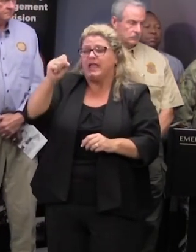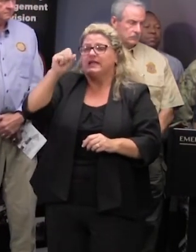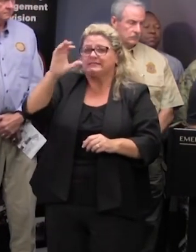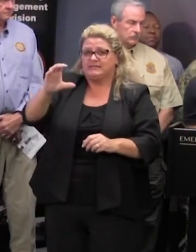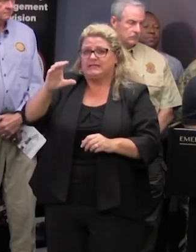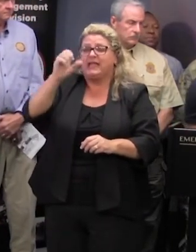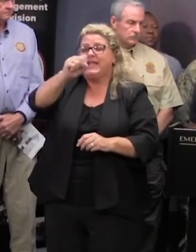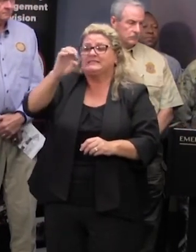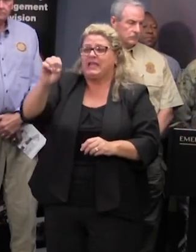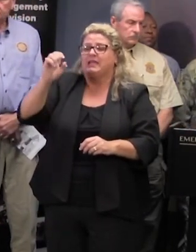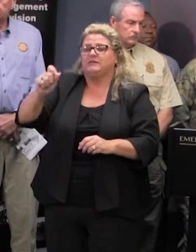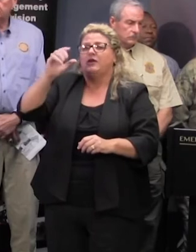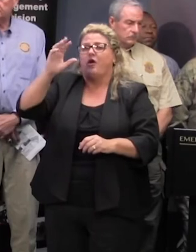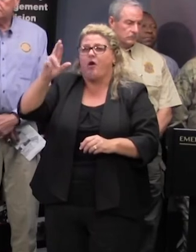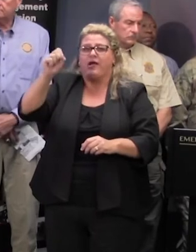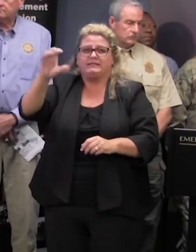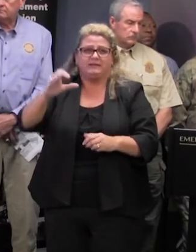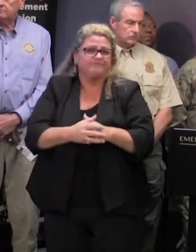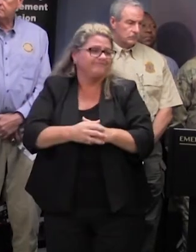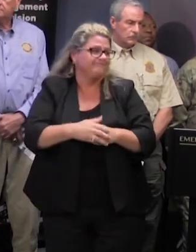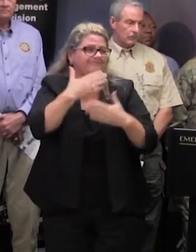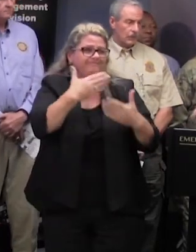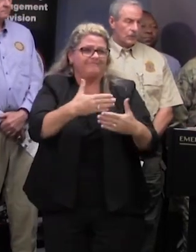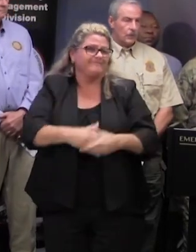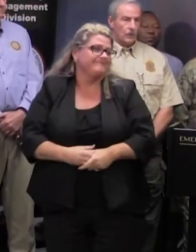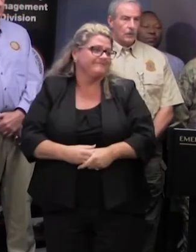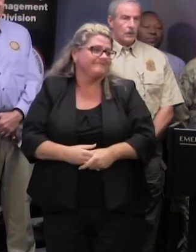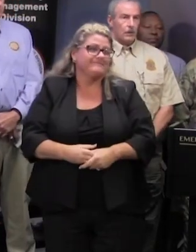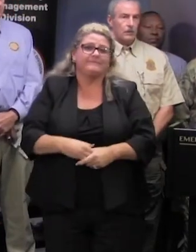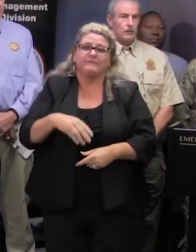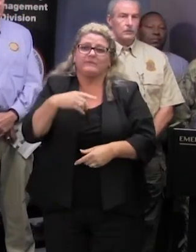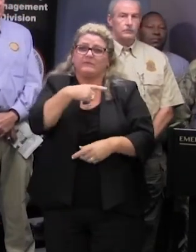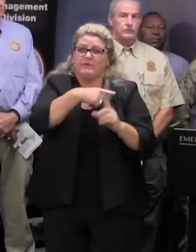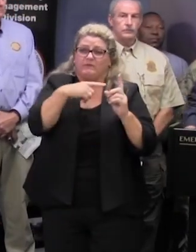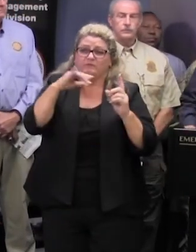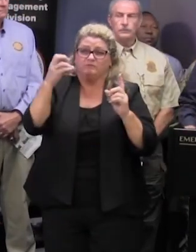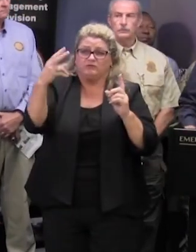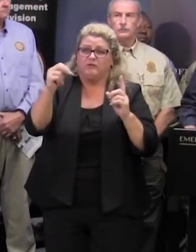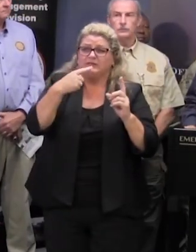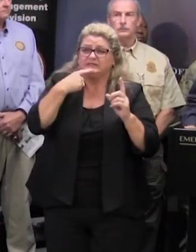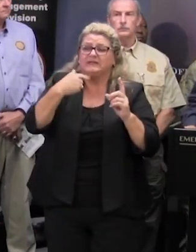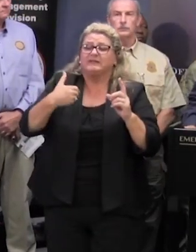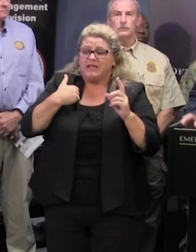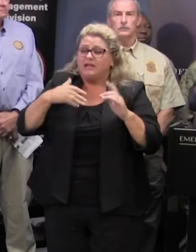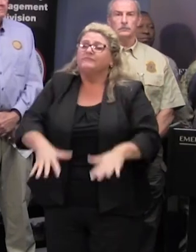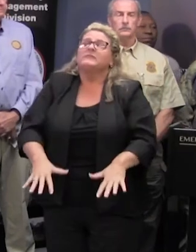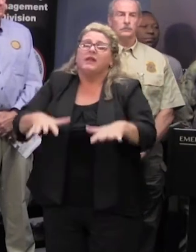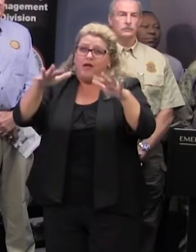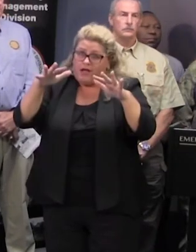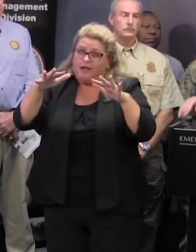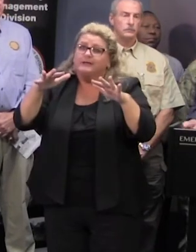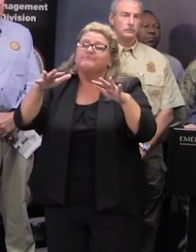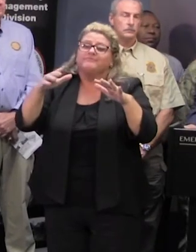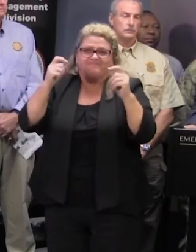thank you governor thank you as uh mr choirillo mentioned we have flooding that has already occurred we've had a